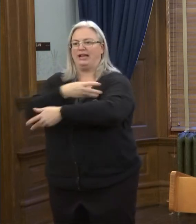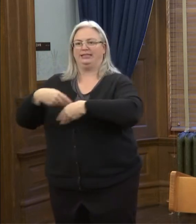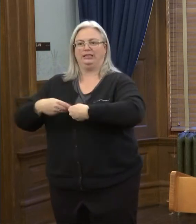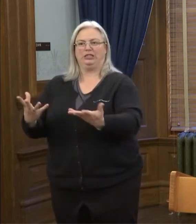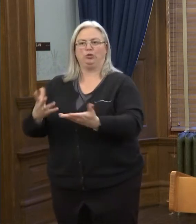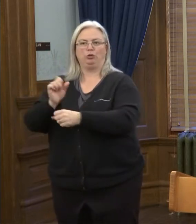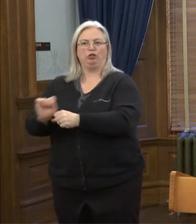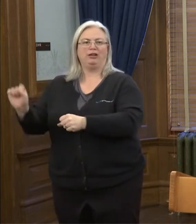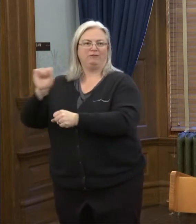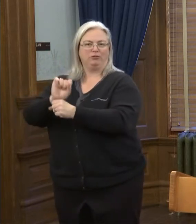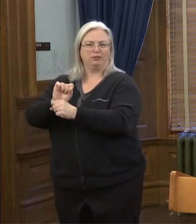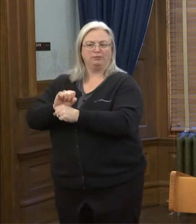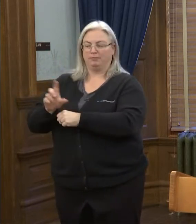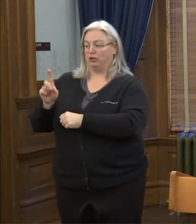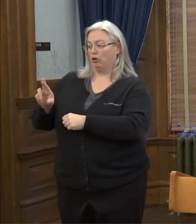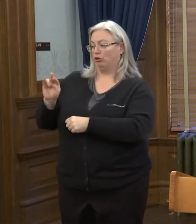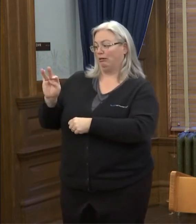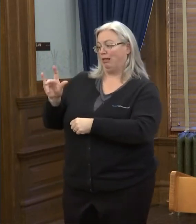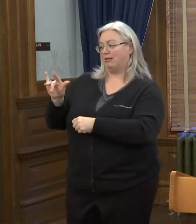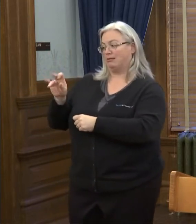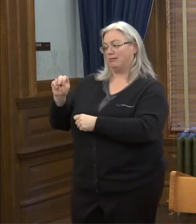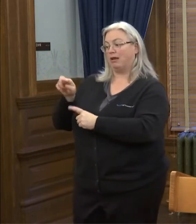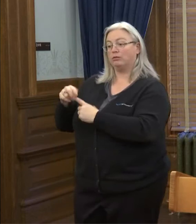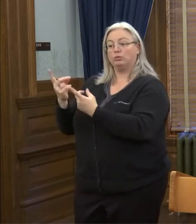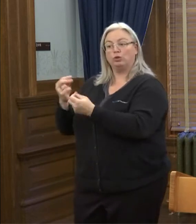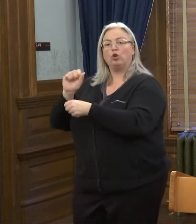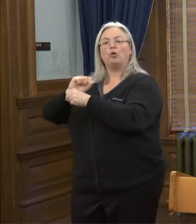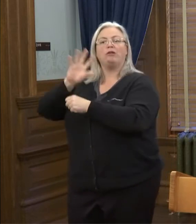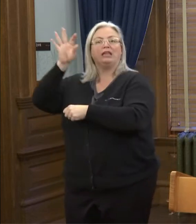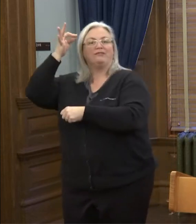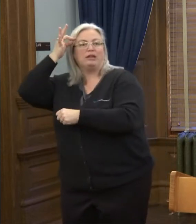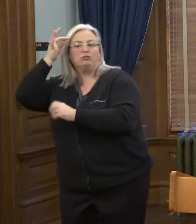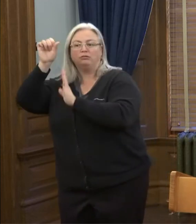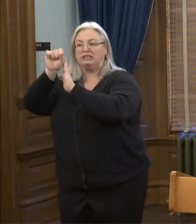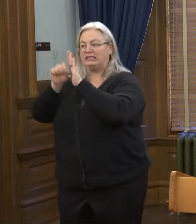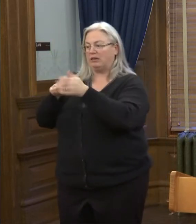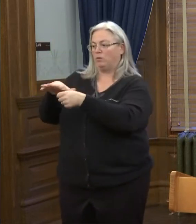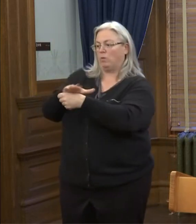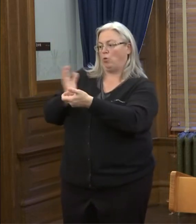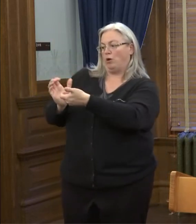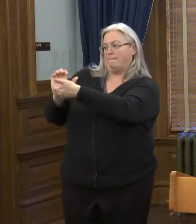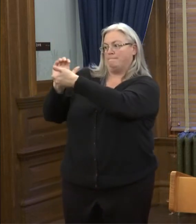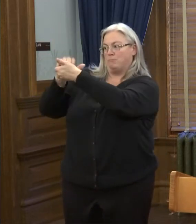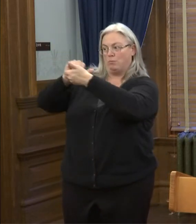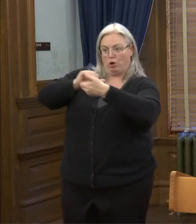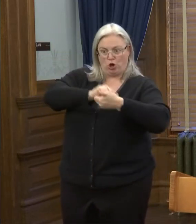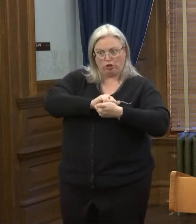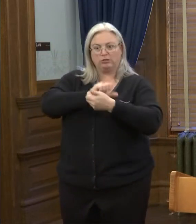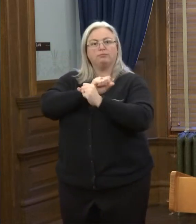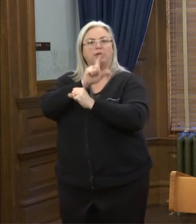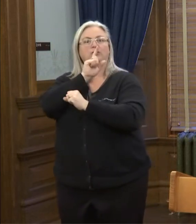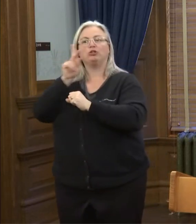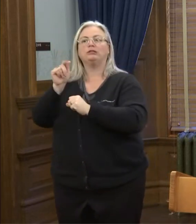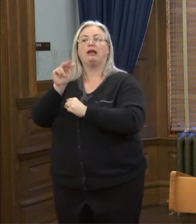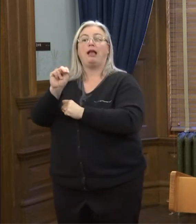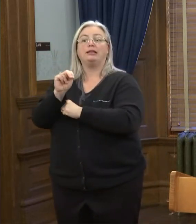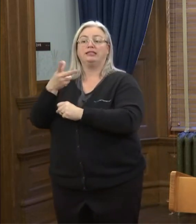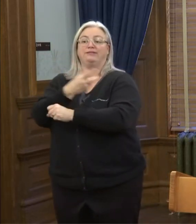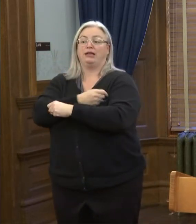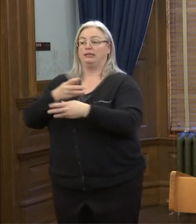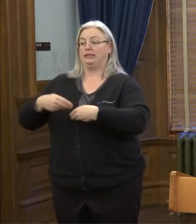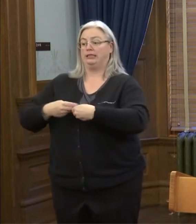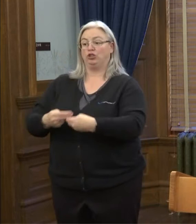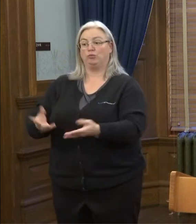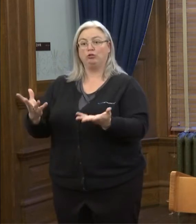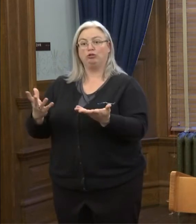efforts. Dr. Nielsen will work with federal, state, and local partners to ensure Kansas's vaccine distribution